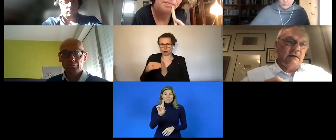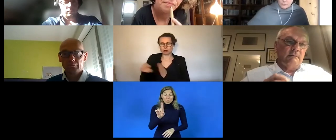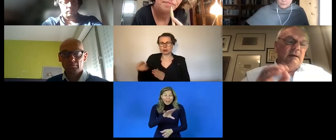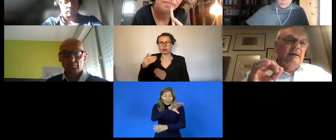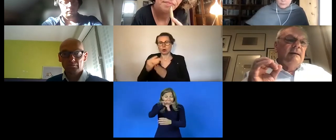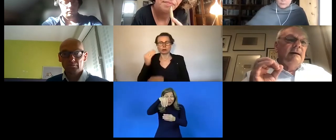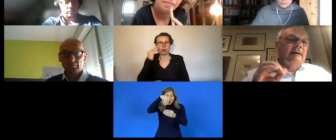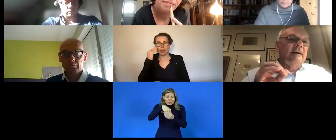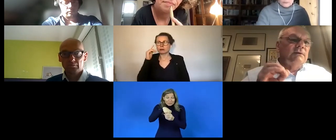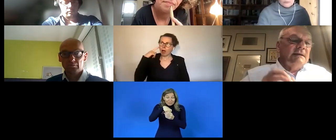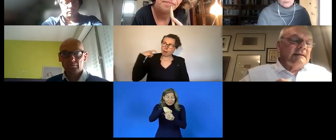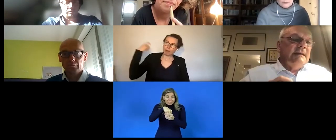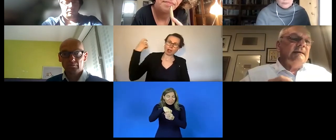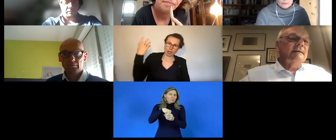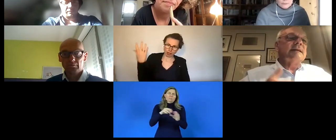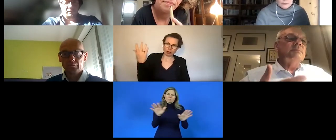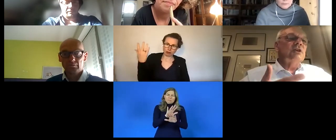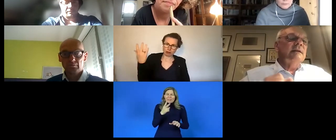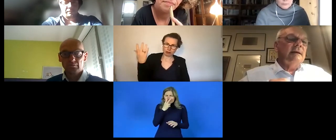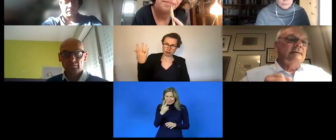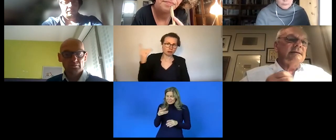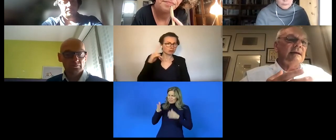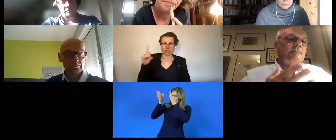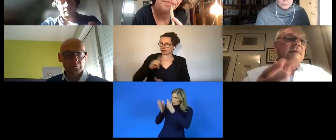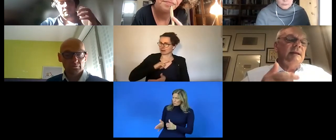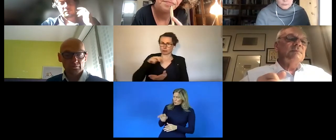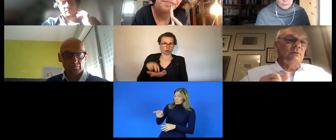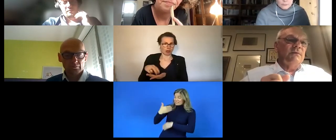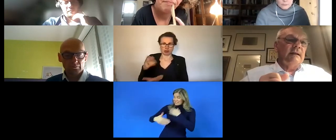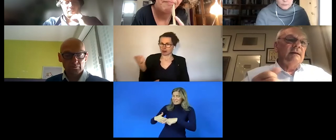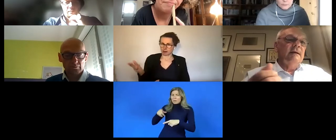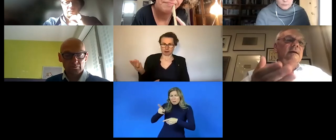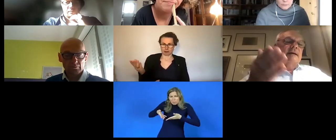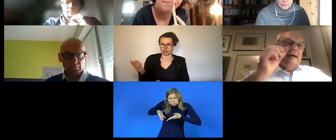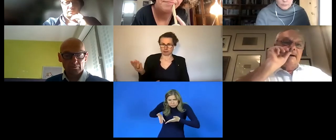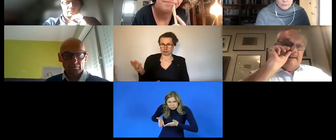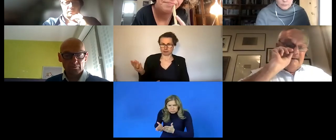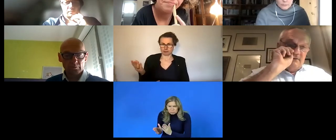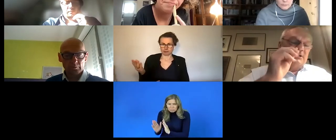a disabled child somebody who's who's learned